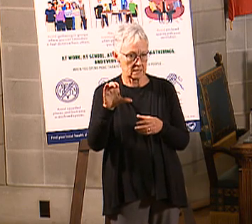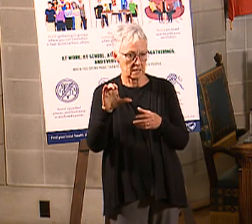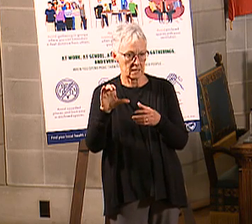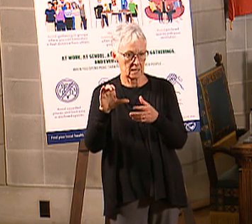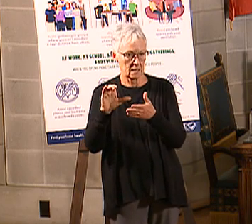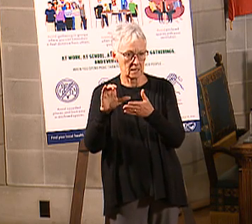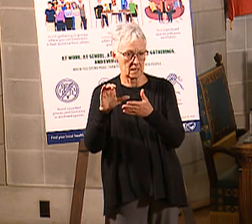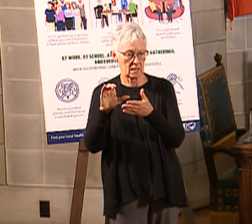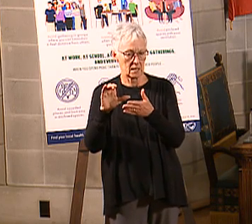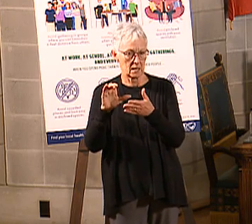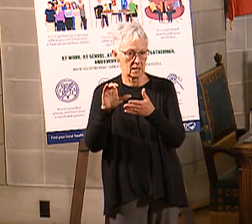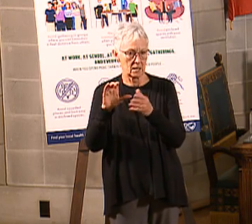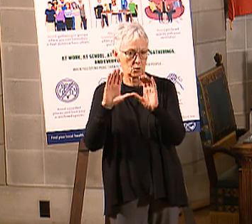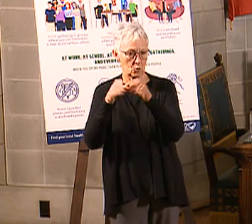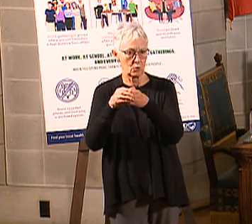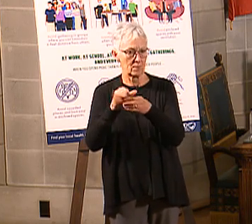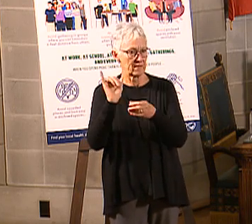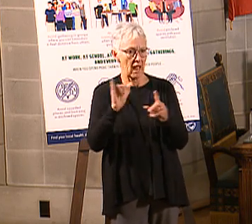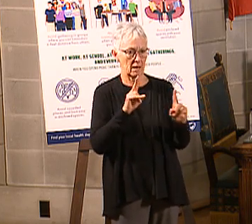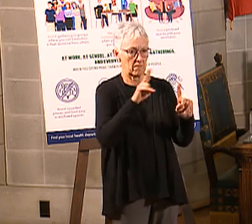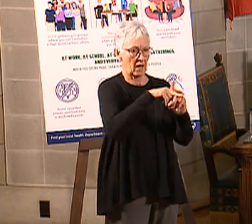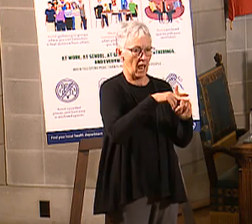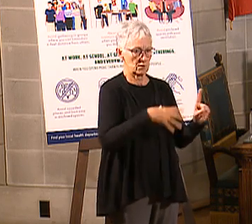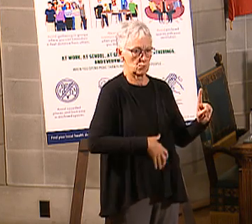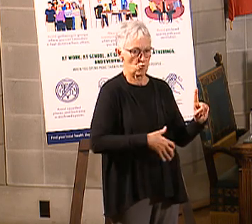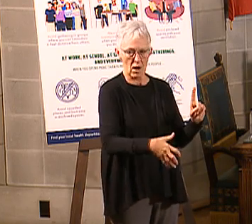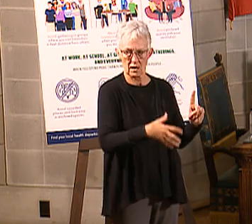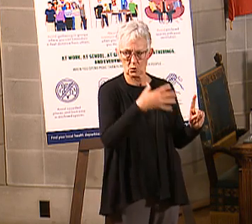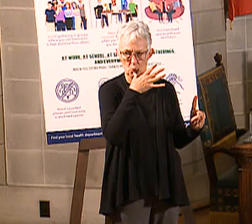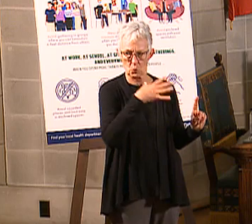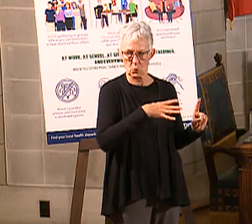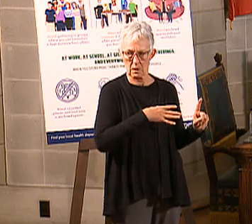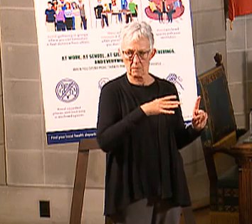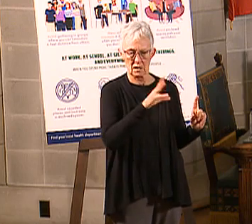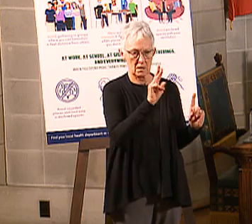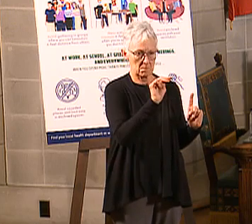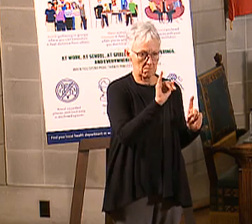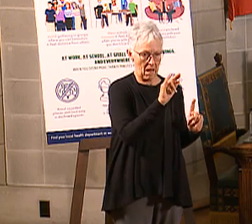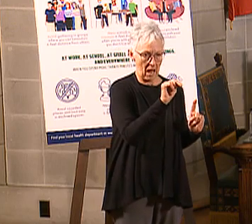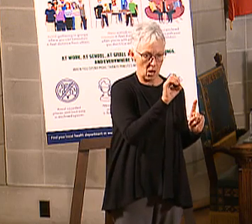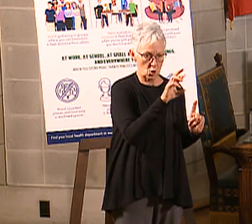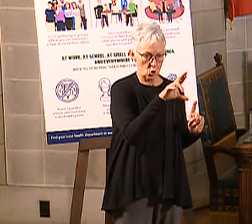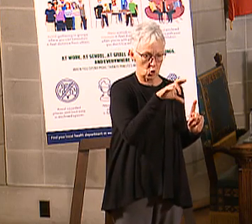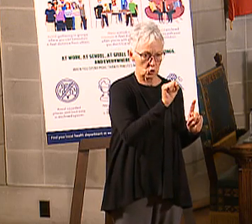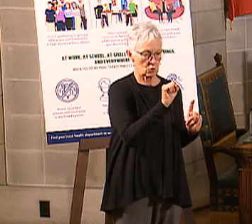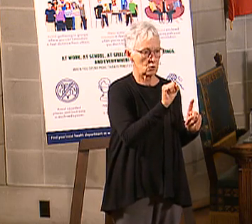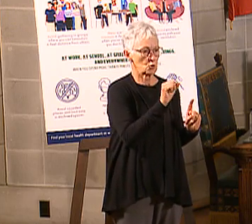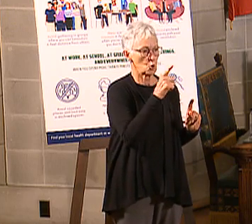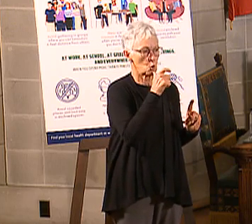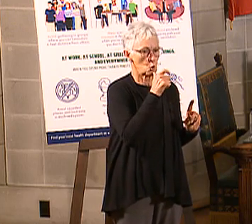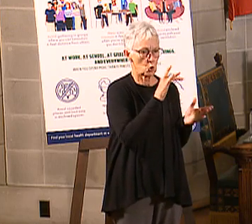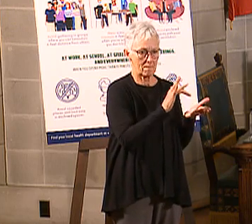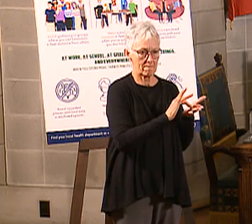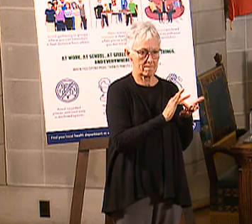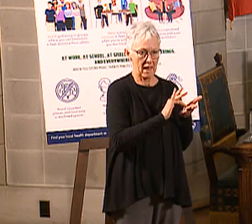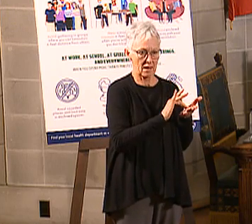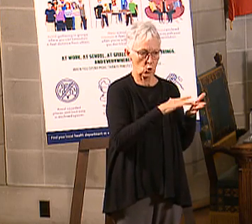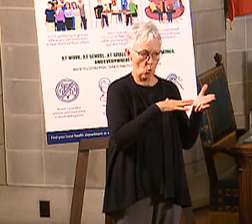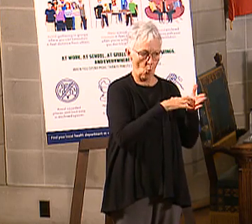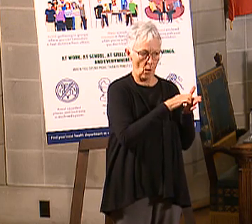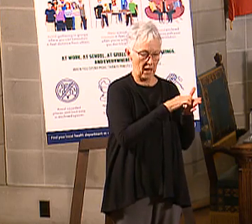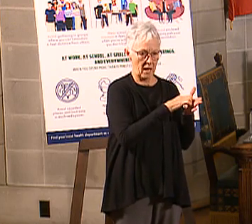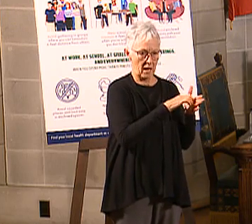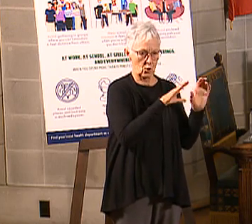part. It's the pregnant women. It's the people who are minors. It's the people who are medically frail. So that